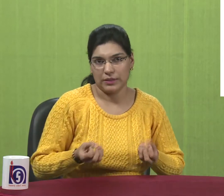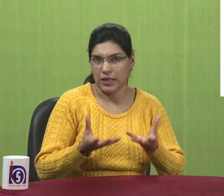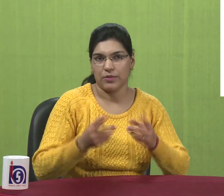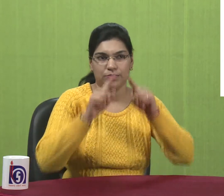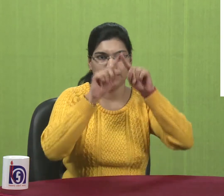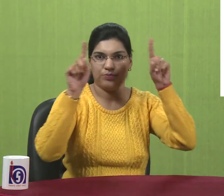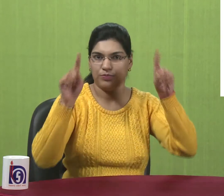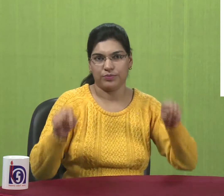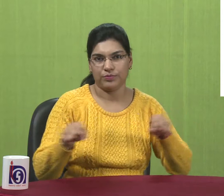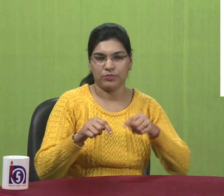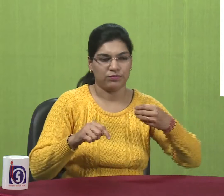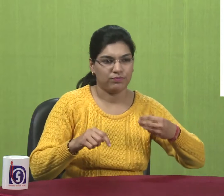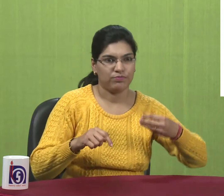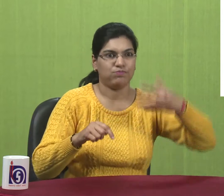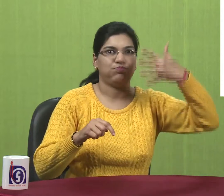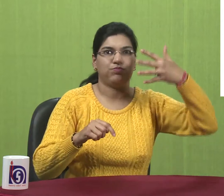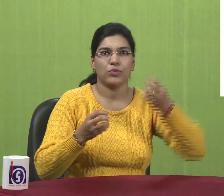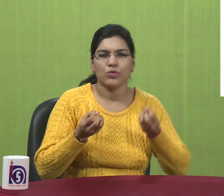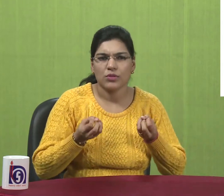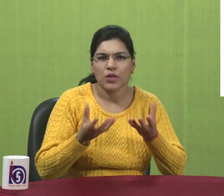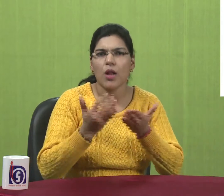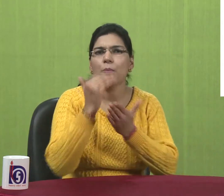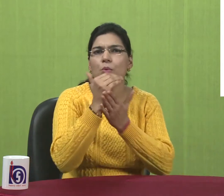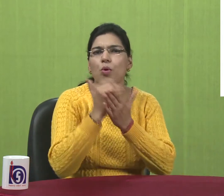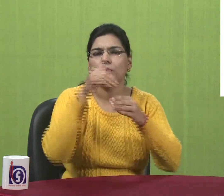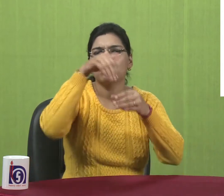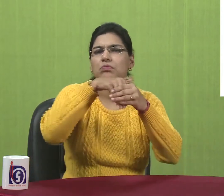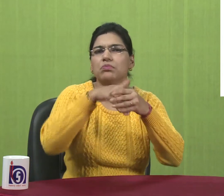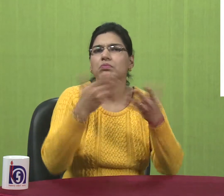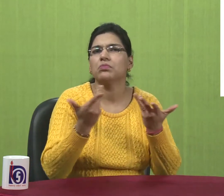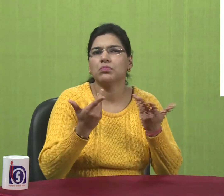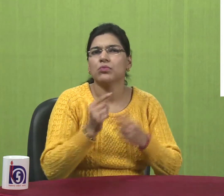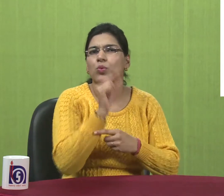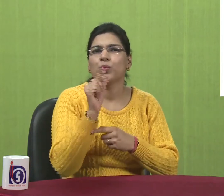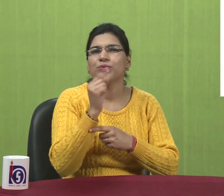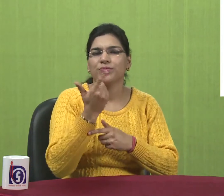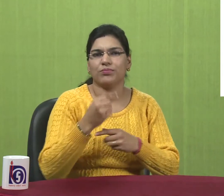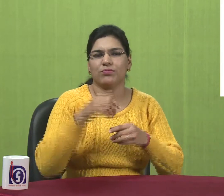So starting a program. How do you start a program?